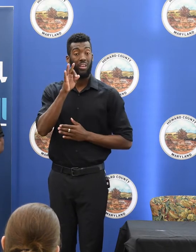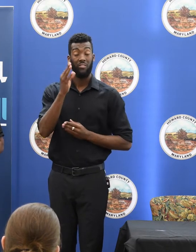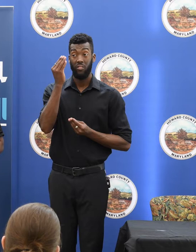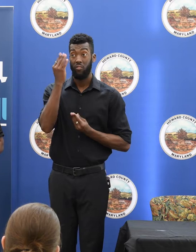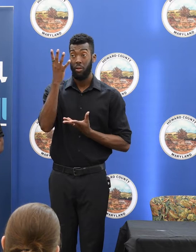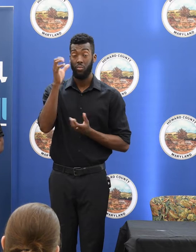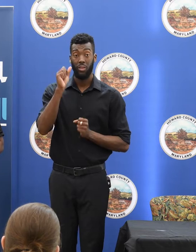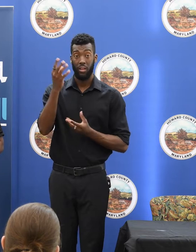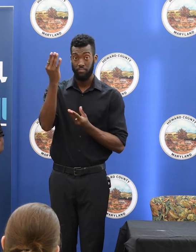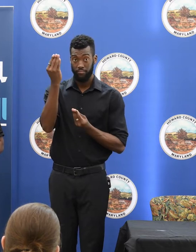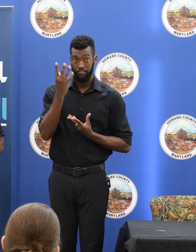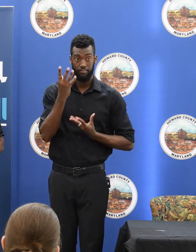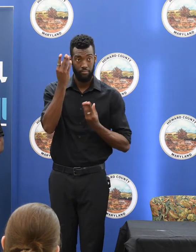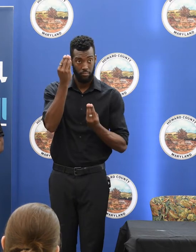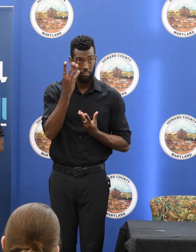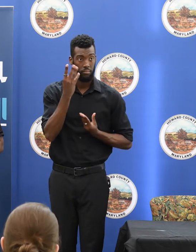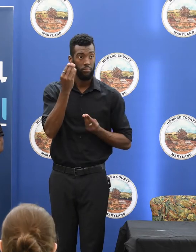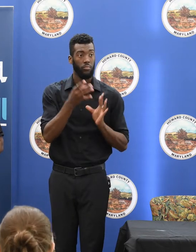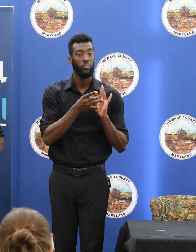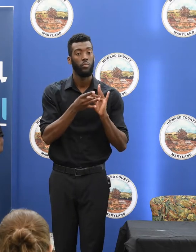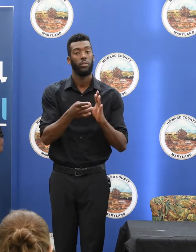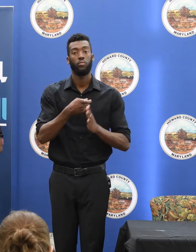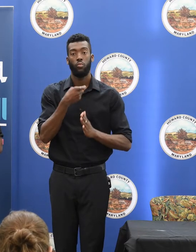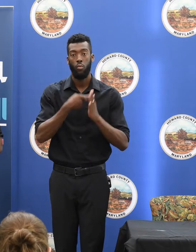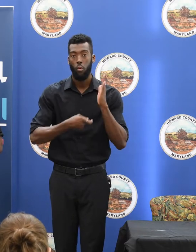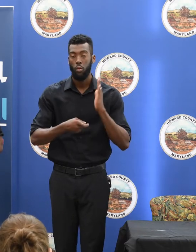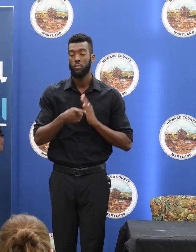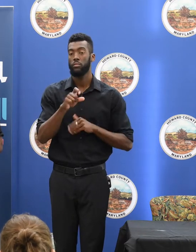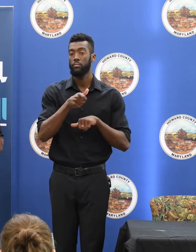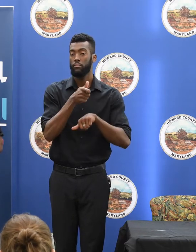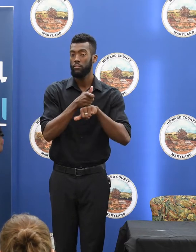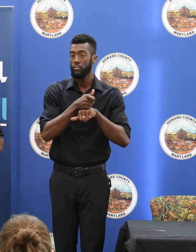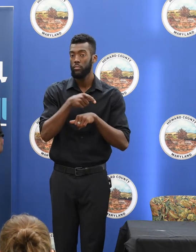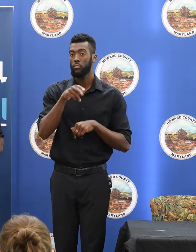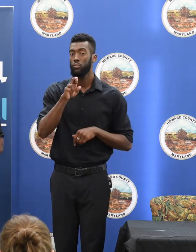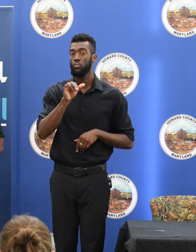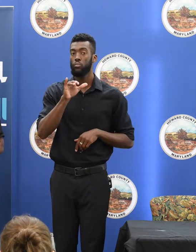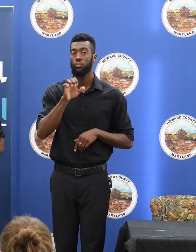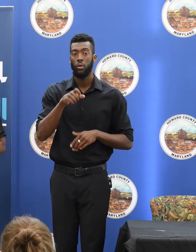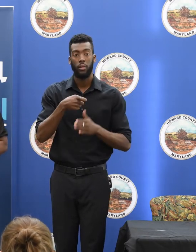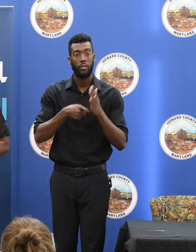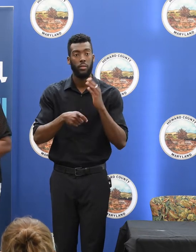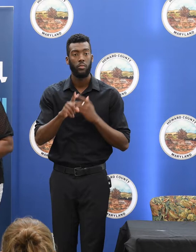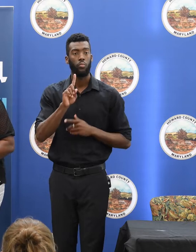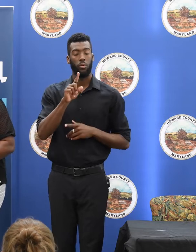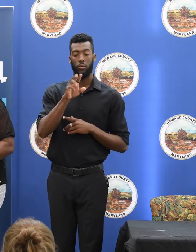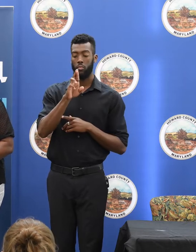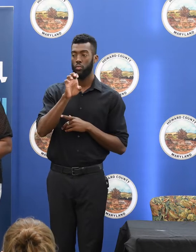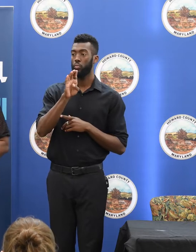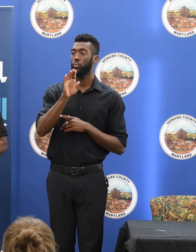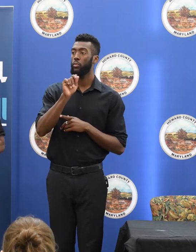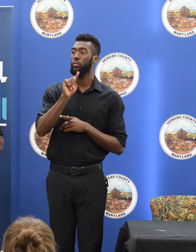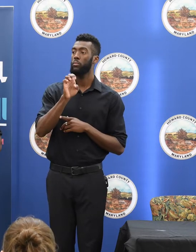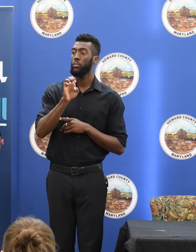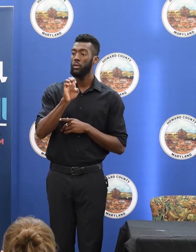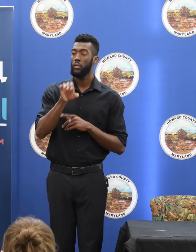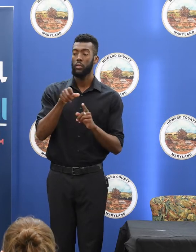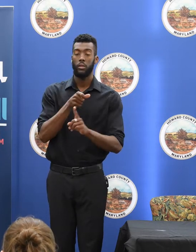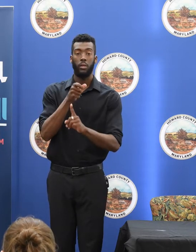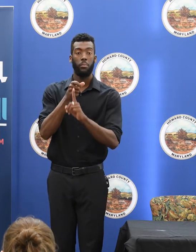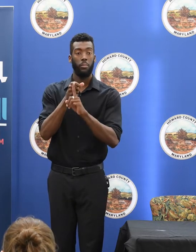as we can gain around cost setting, price setting, where are these rebates impacting